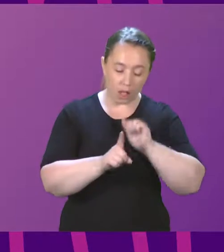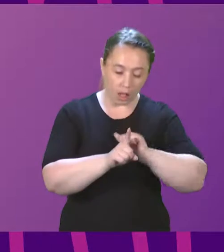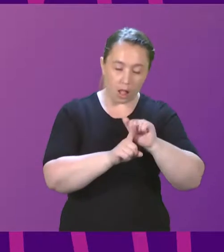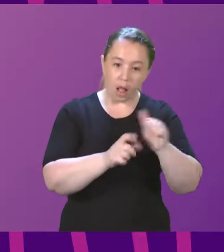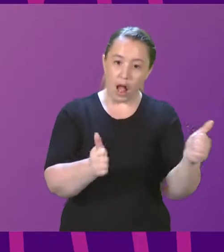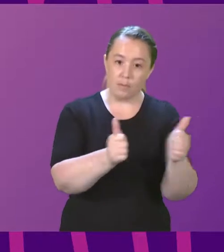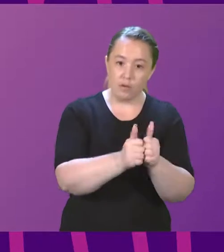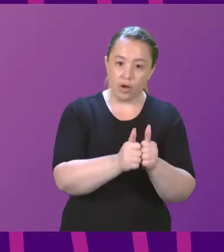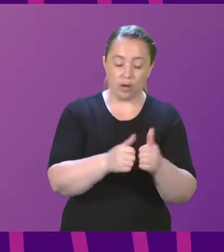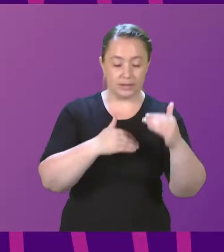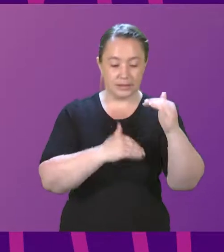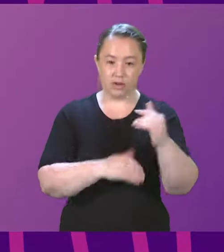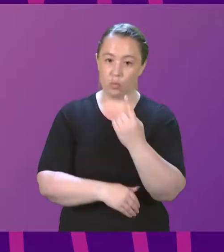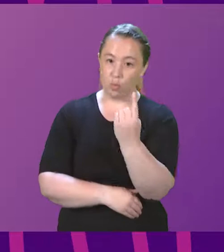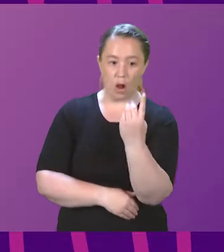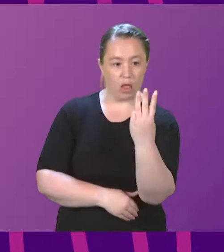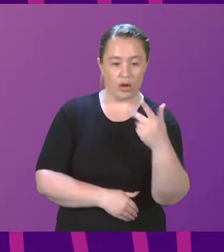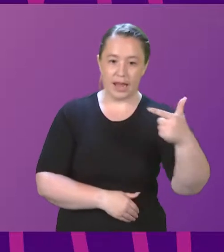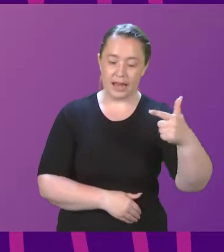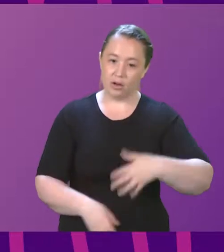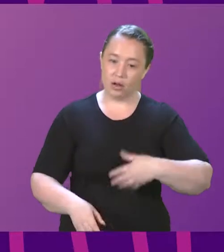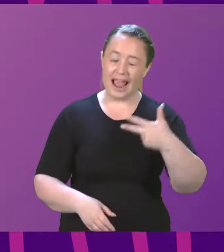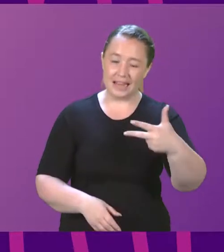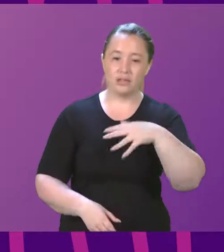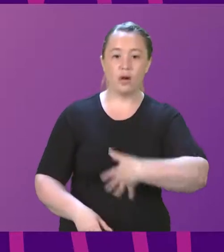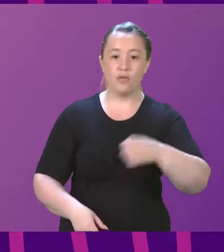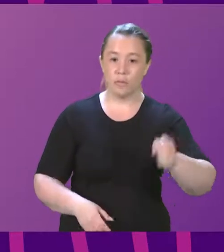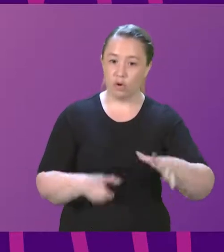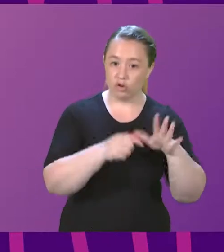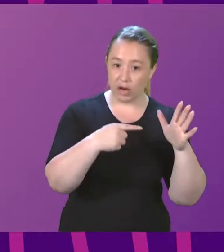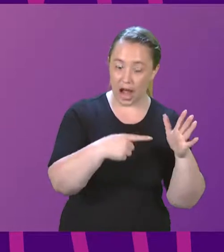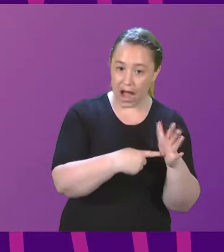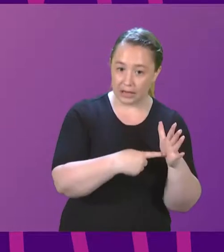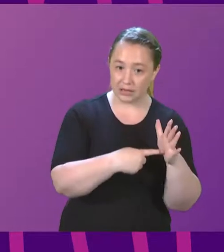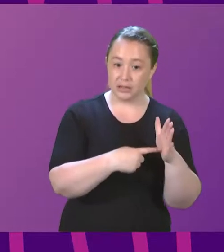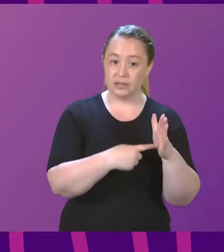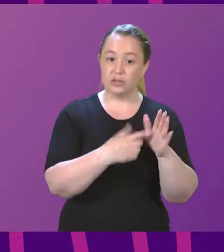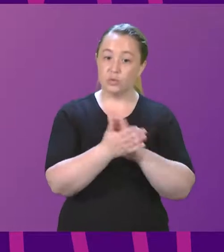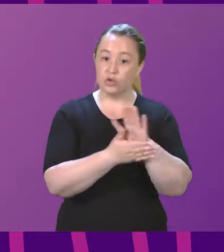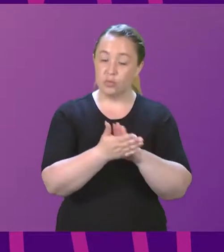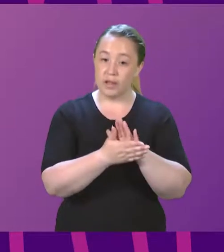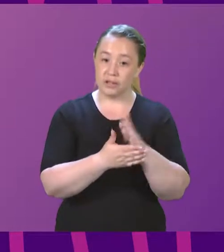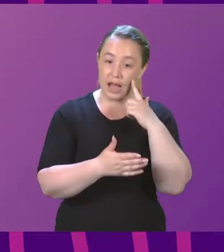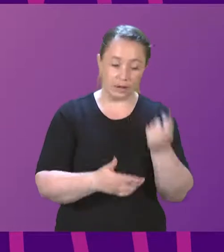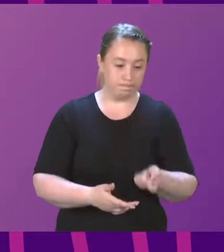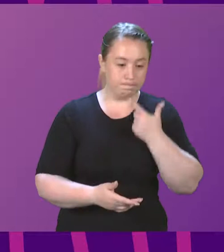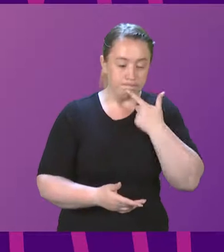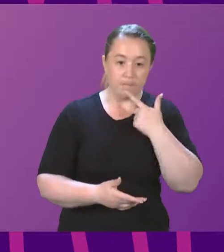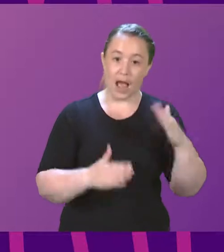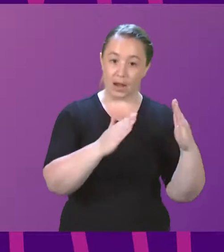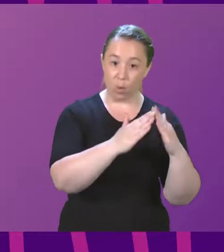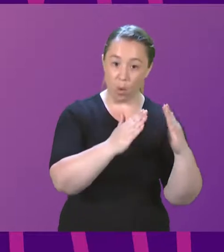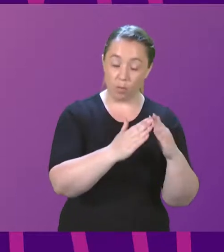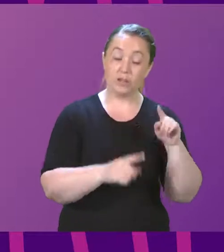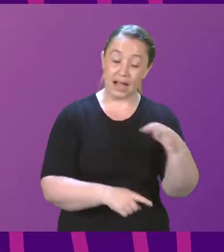138 of the Abortion Act 1967 to allow Mif of Pristain to continue to be taken at home where this is